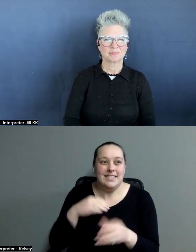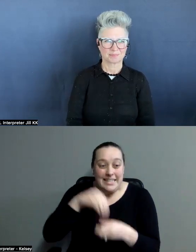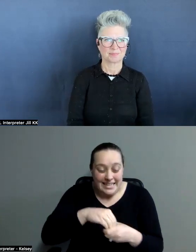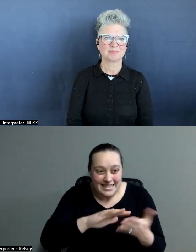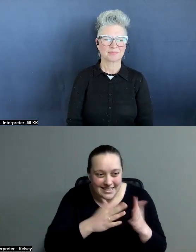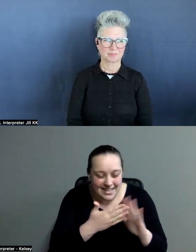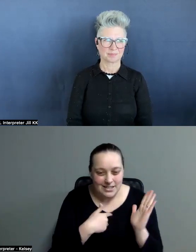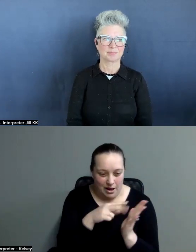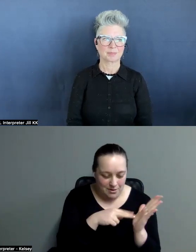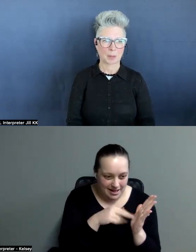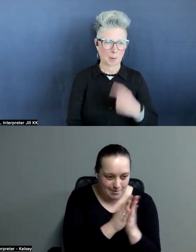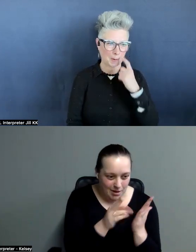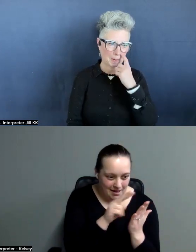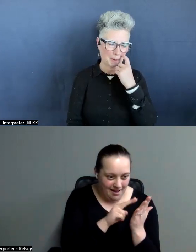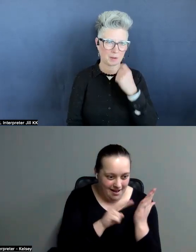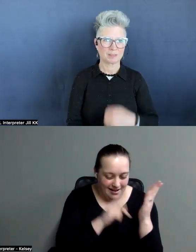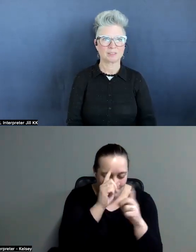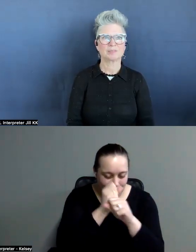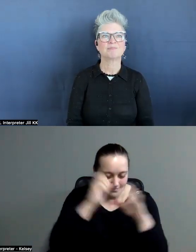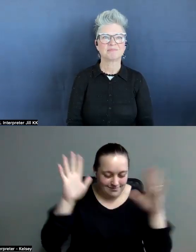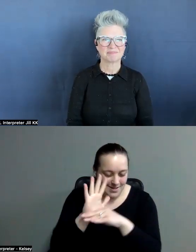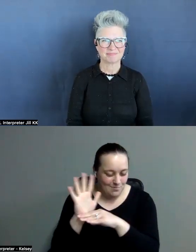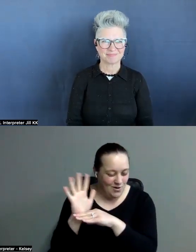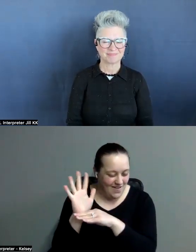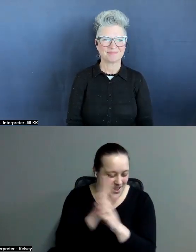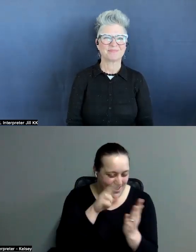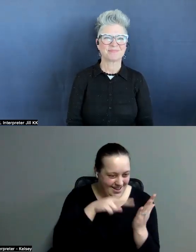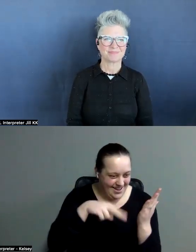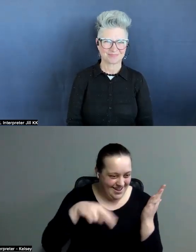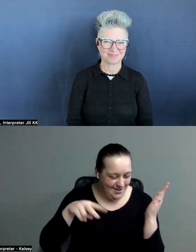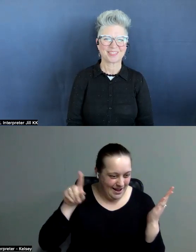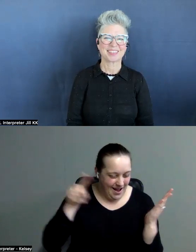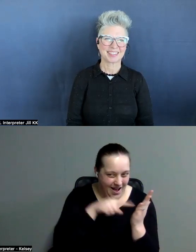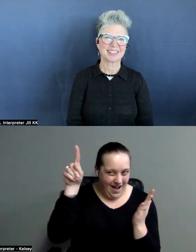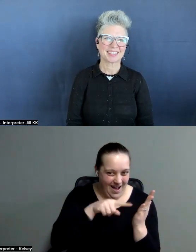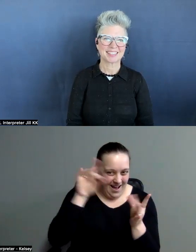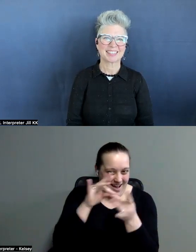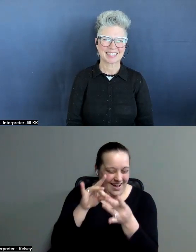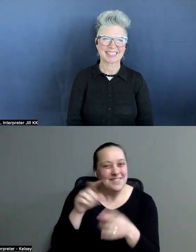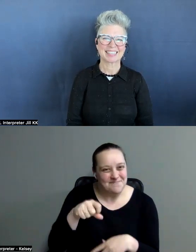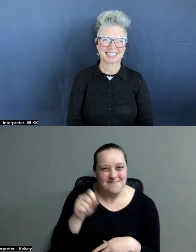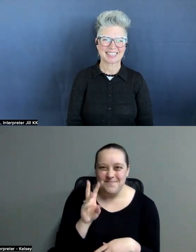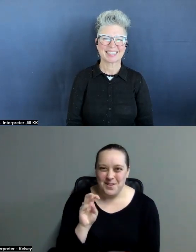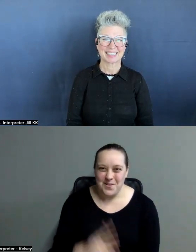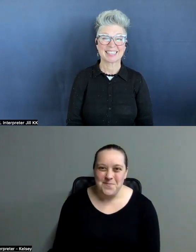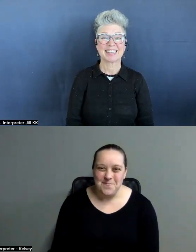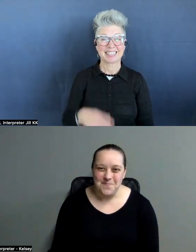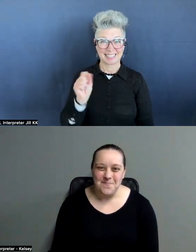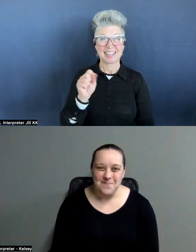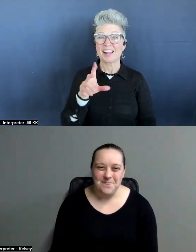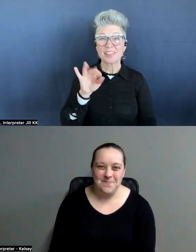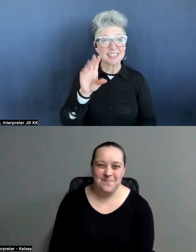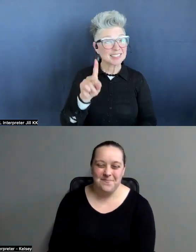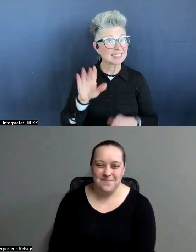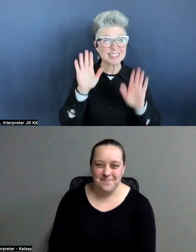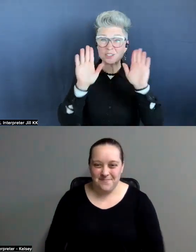I'm reading the book and I'm like picturing the movie in my mind. I'm just like, wow. Oh, wow. They did such a